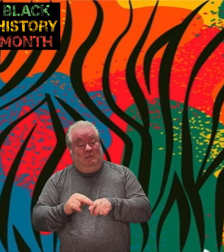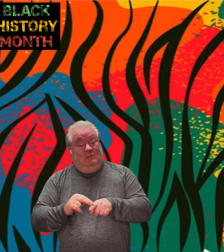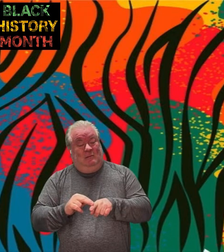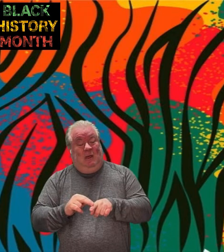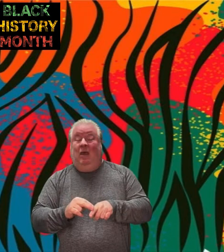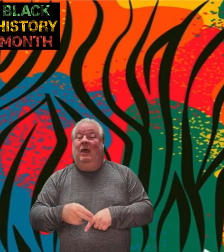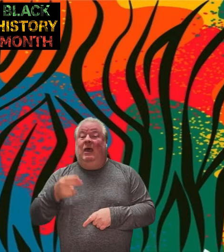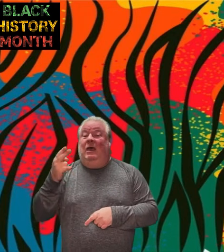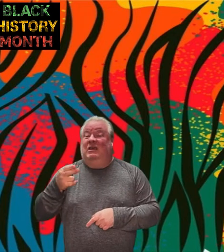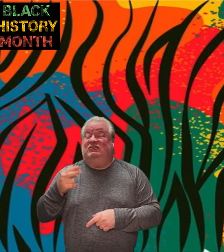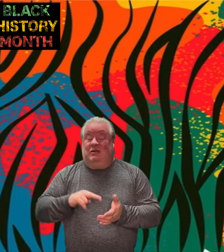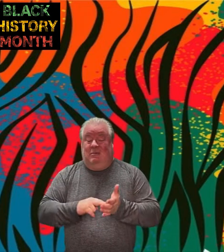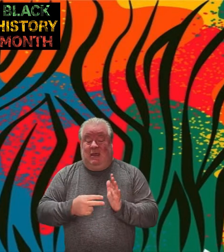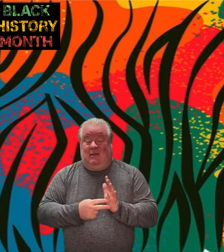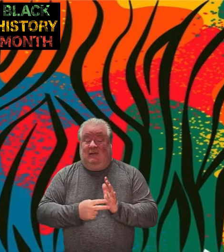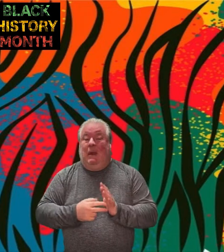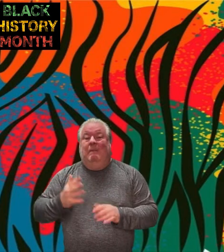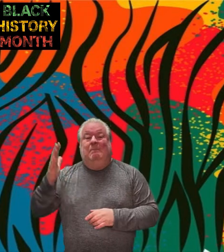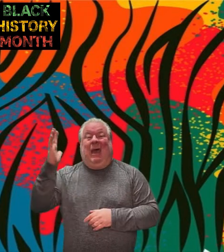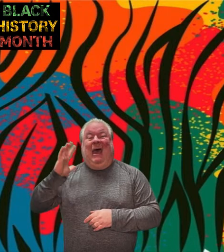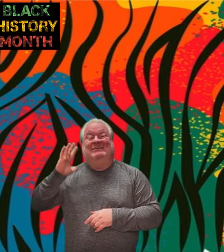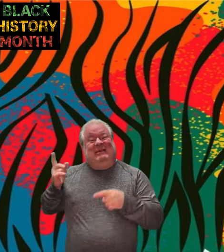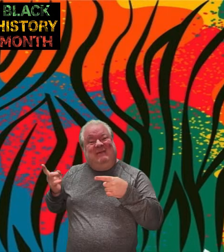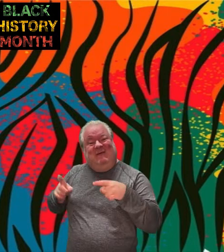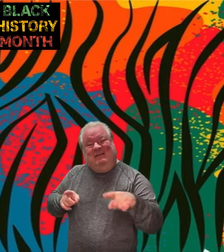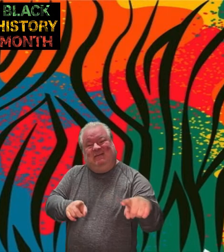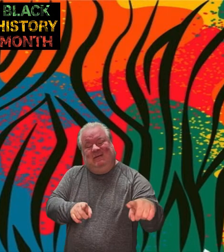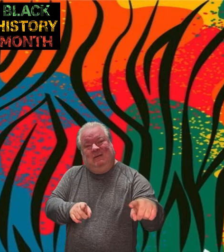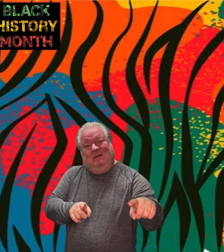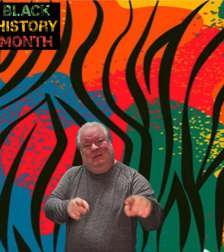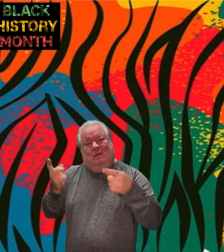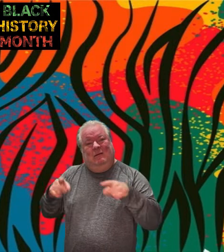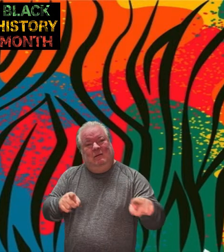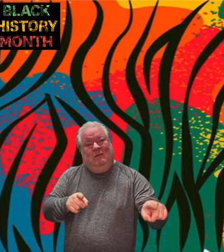History means past events